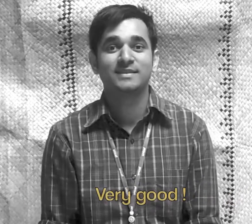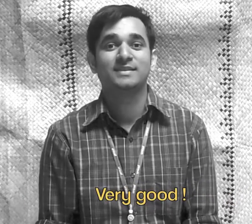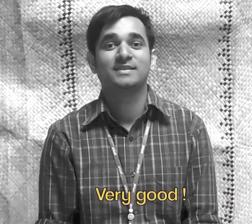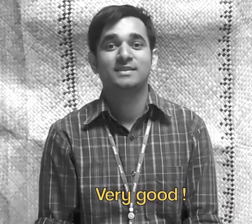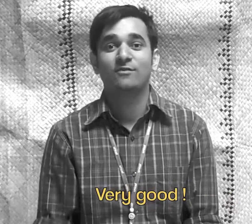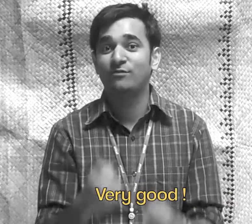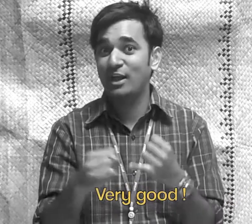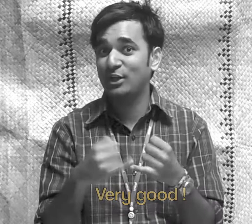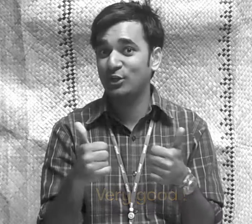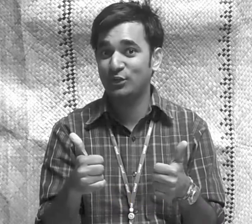Very good!